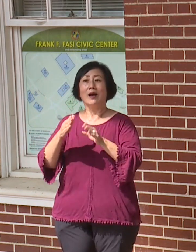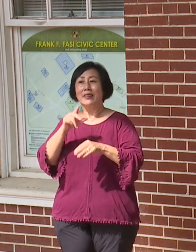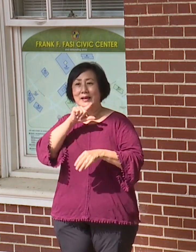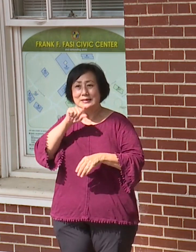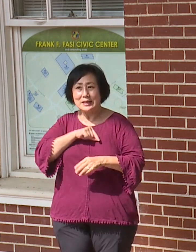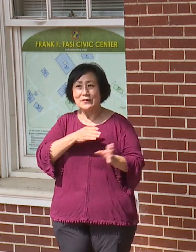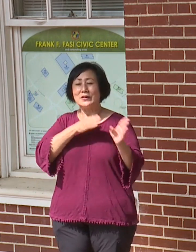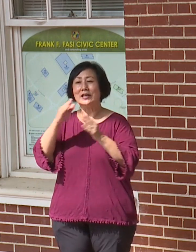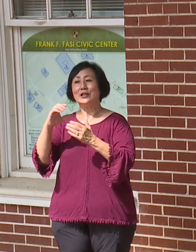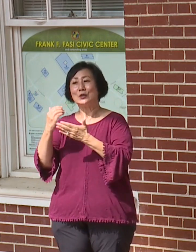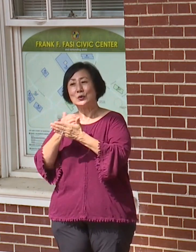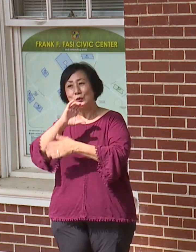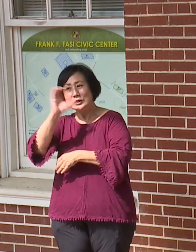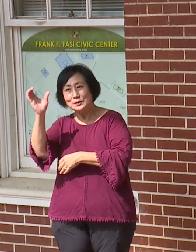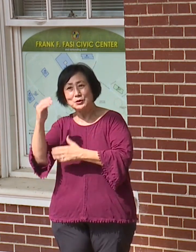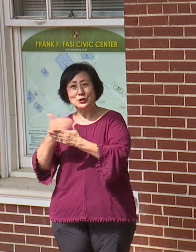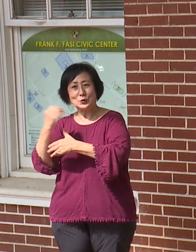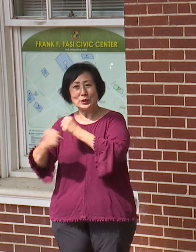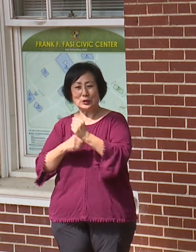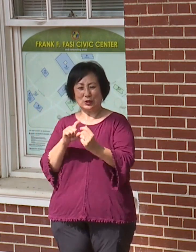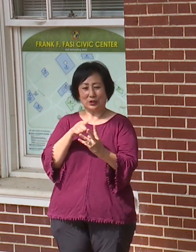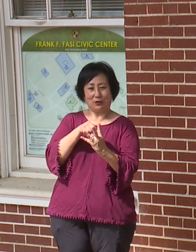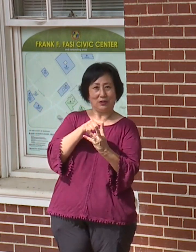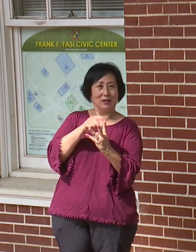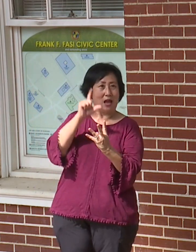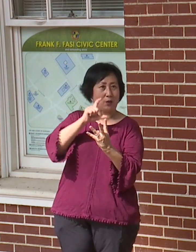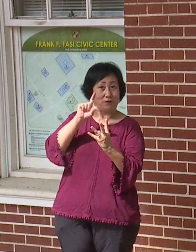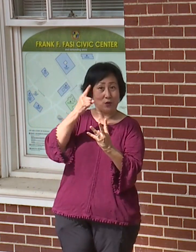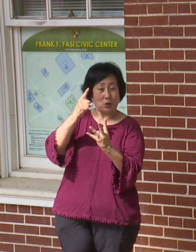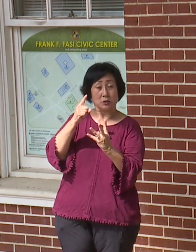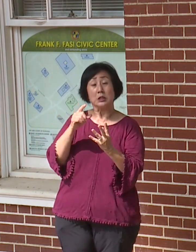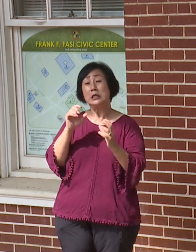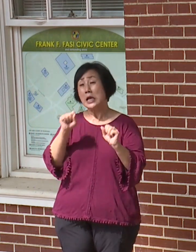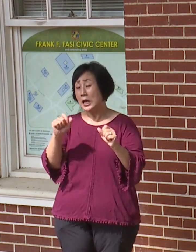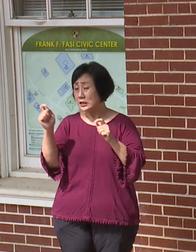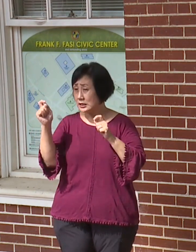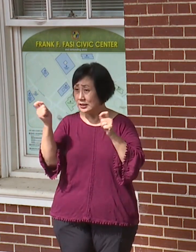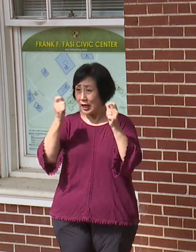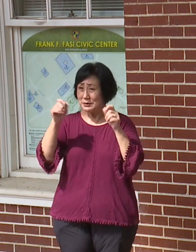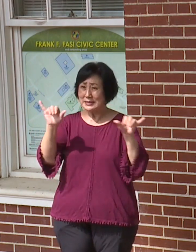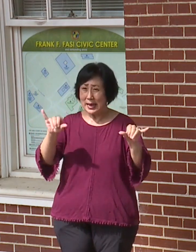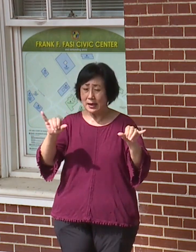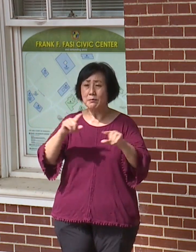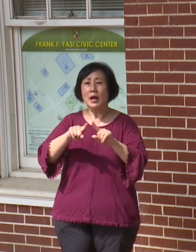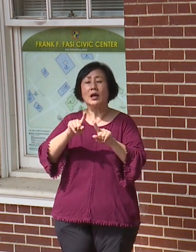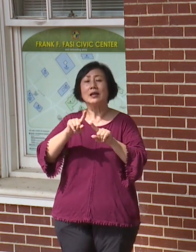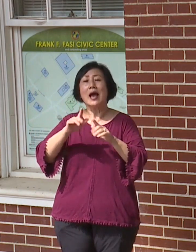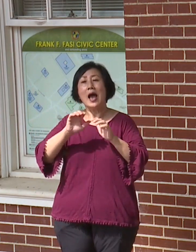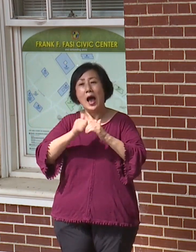and New Year's, we act differently. We may celebrate the same holiday, but in a very different way. Thank you.